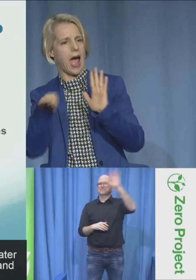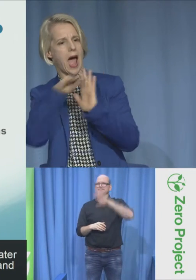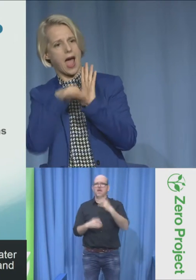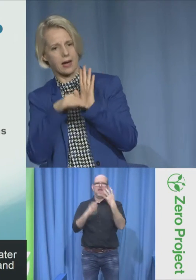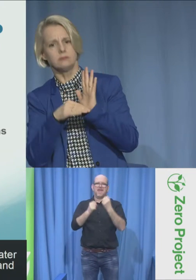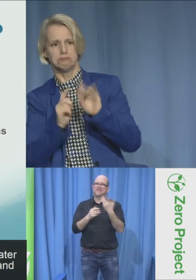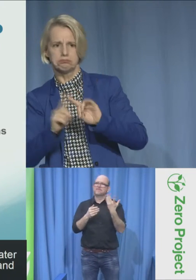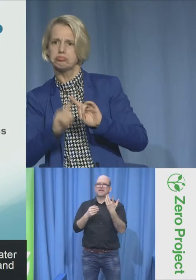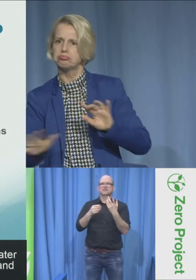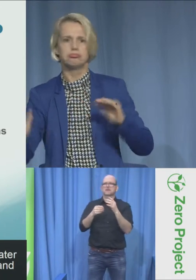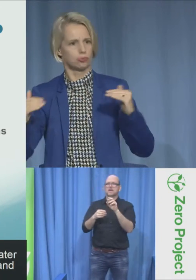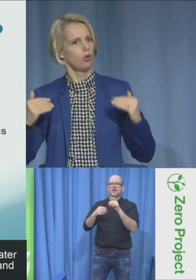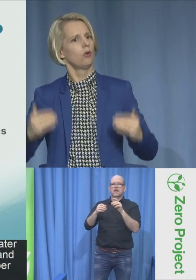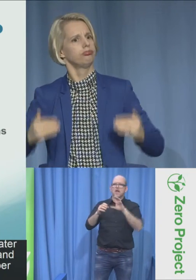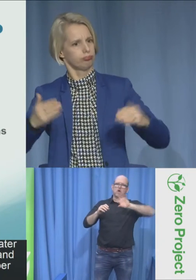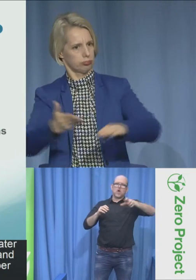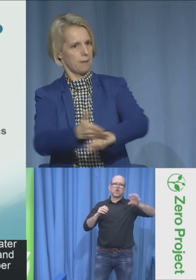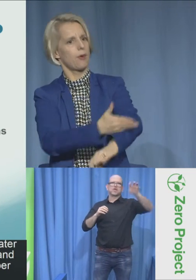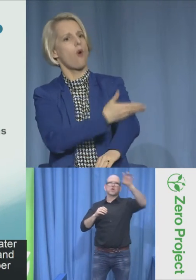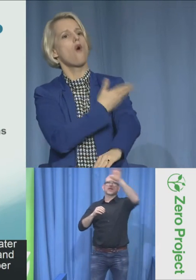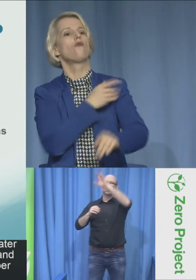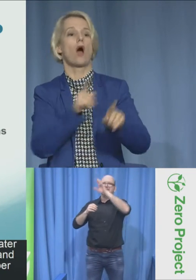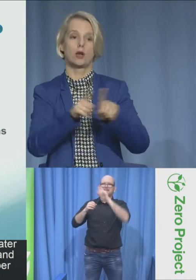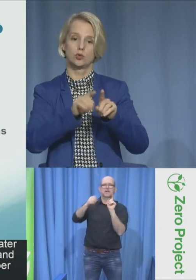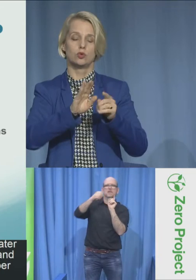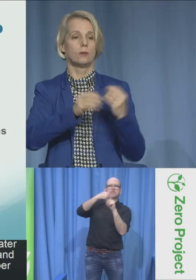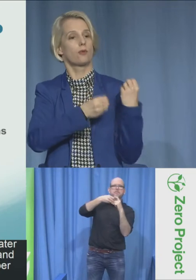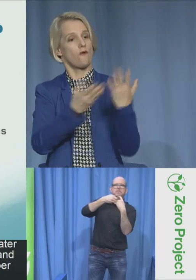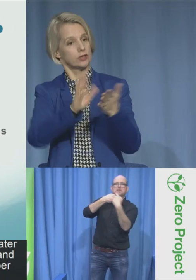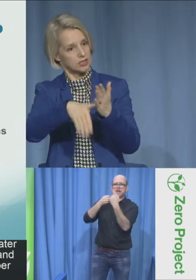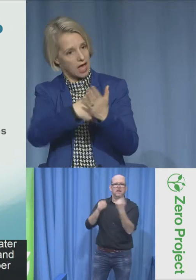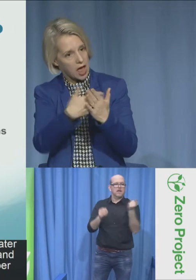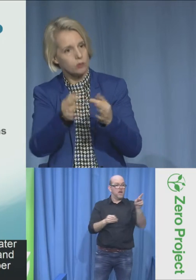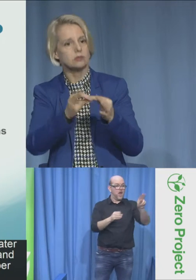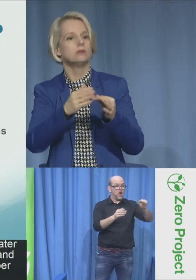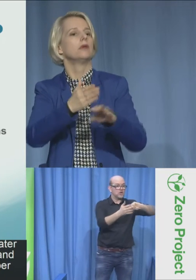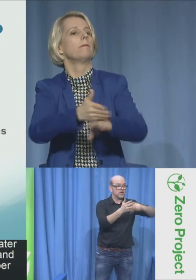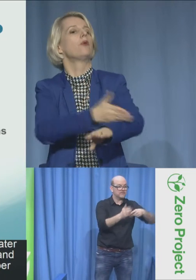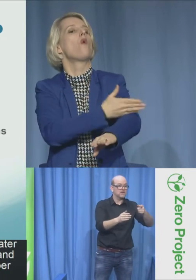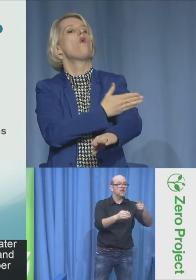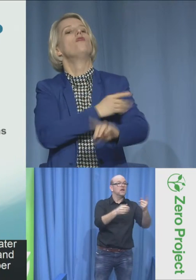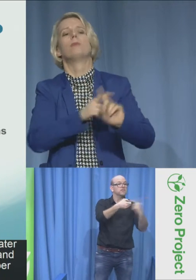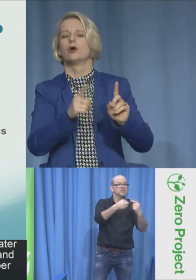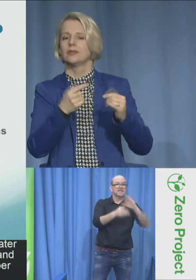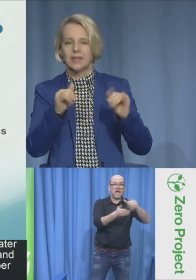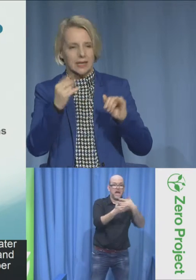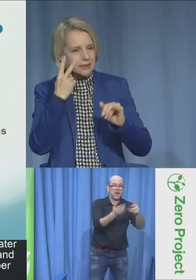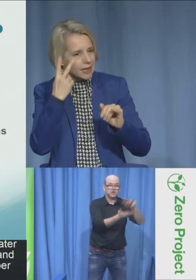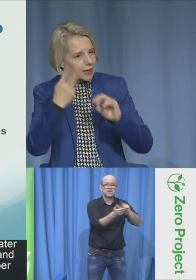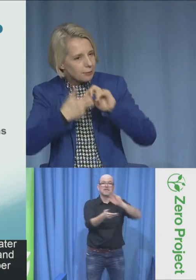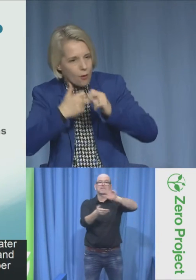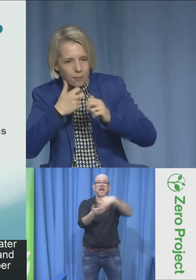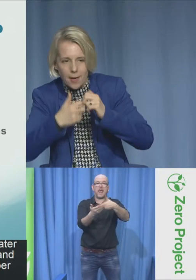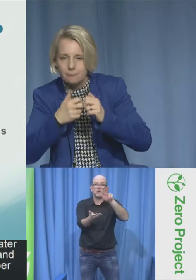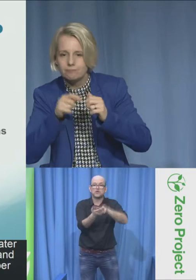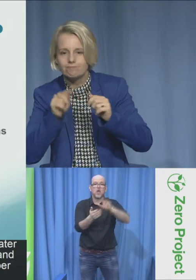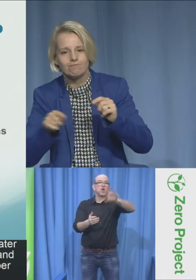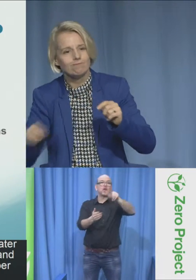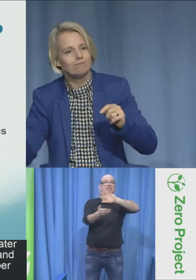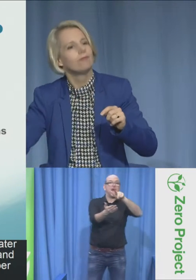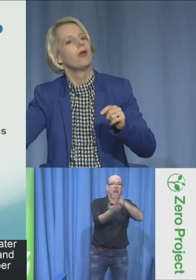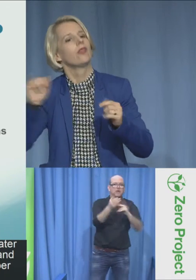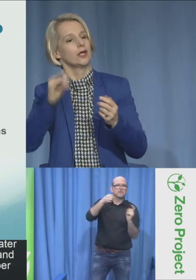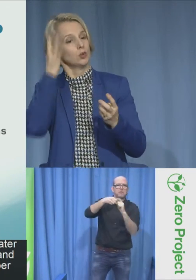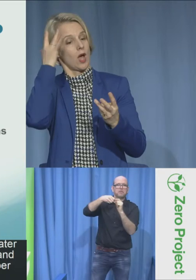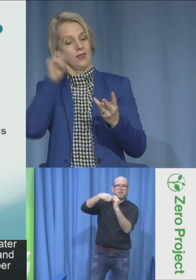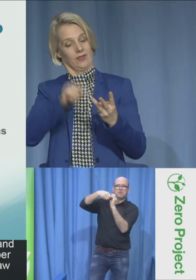constitution, in their law, or in an act. And so we've seen sign languages have more official status. So sign languages themselves